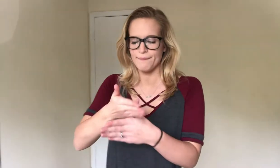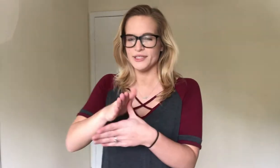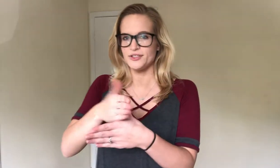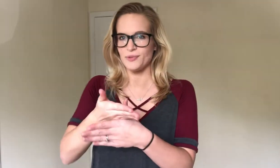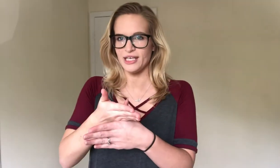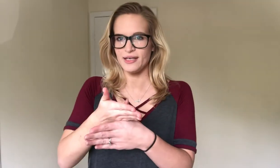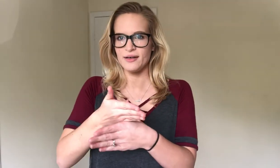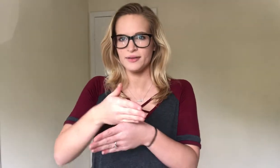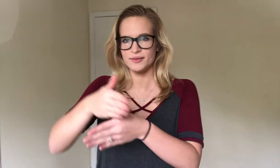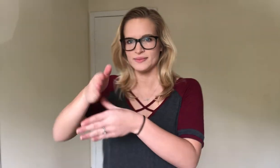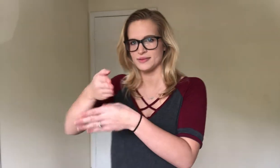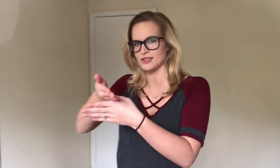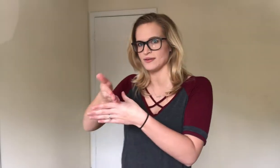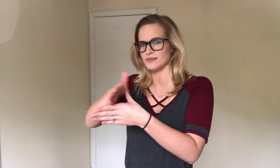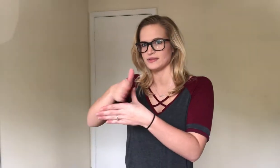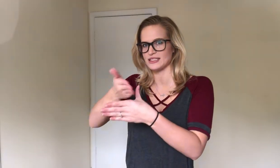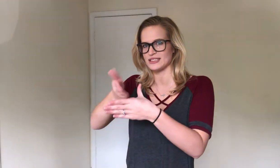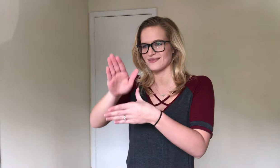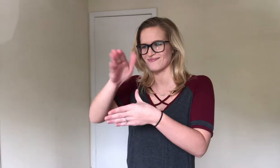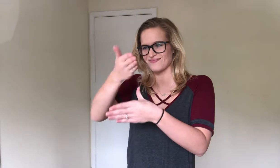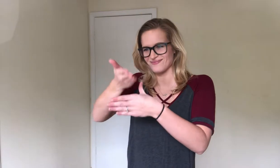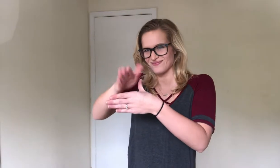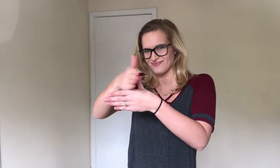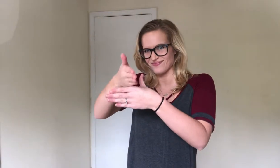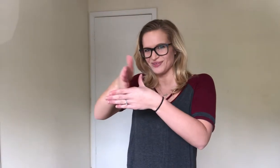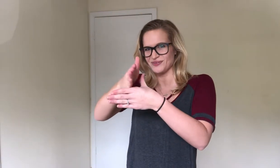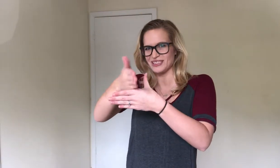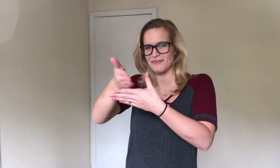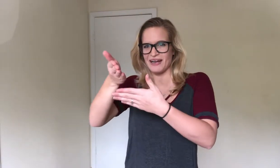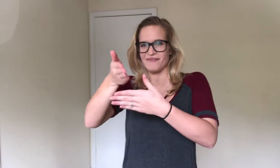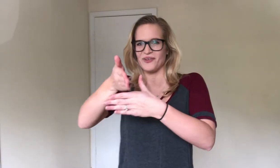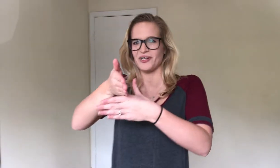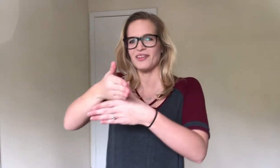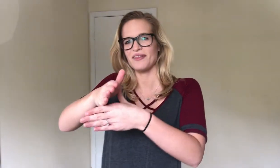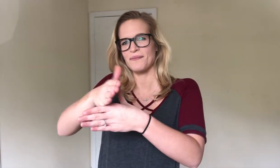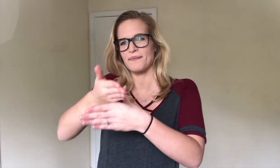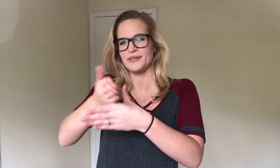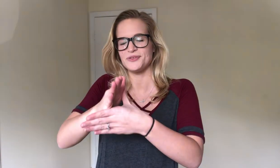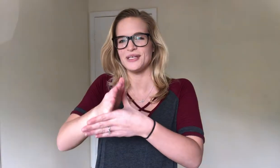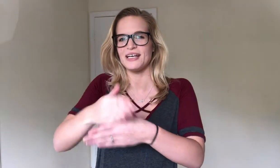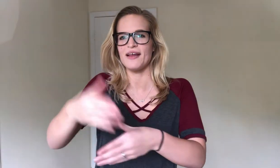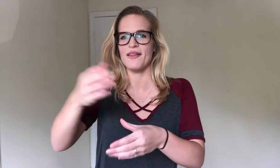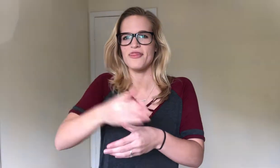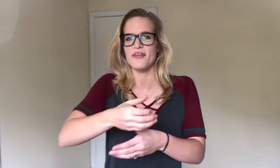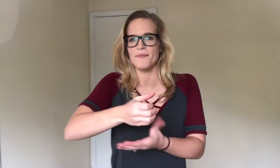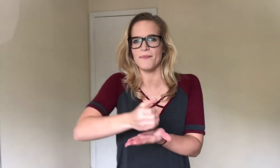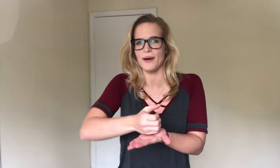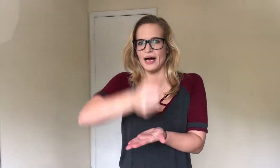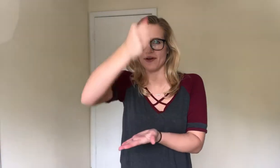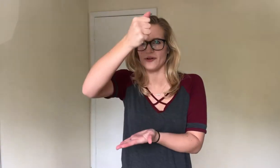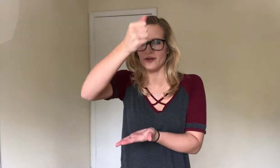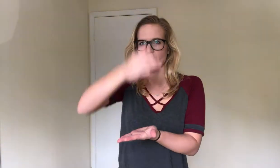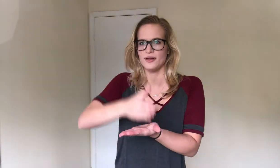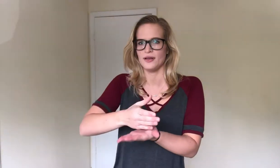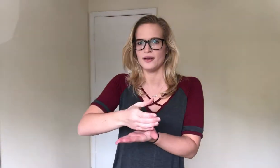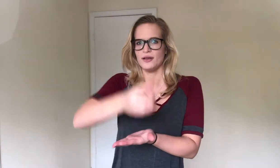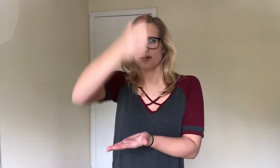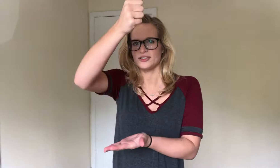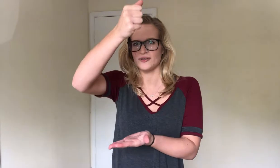Between, so just move this back and forth, between the bottle. So